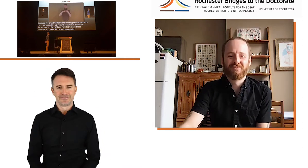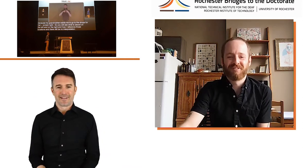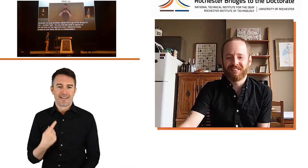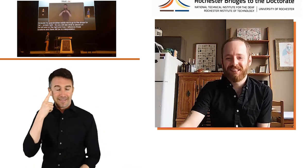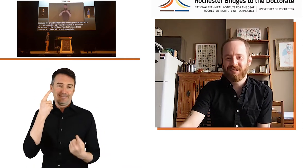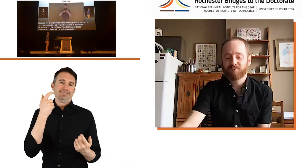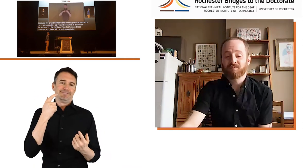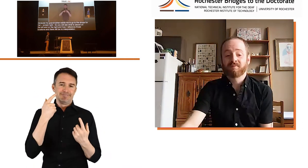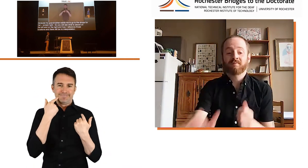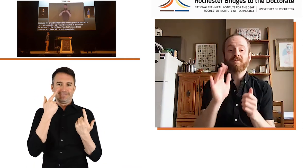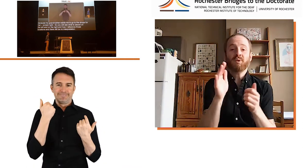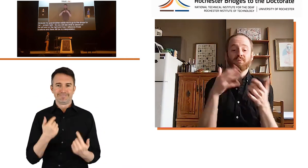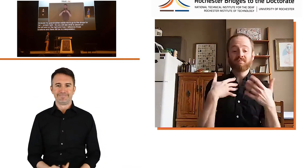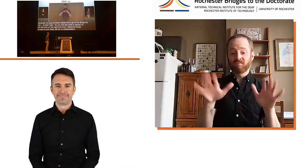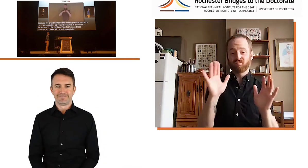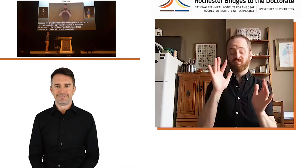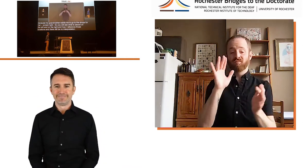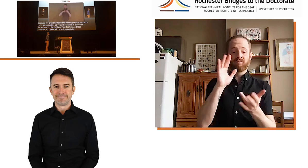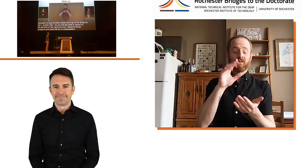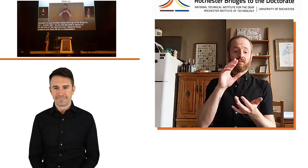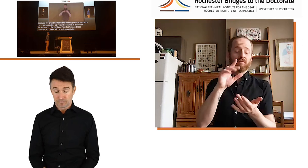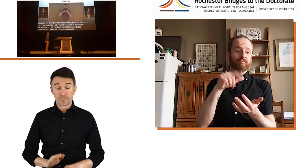So there are three incidences of Gio in this picture.